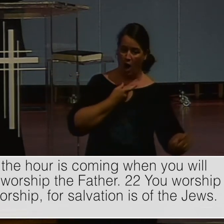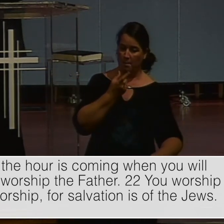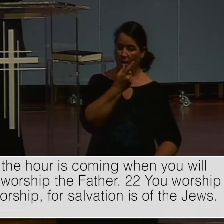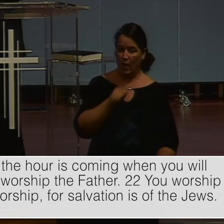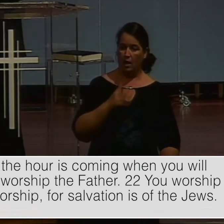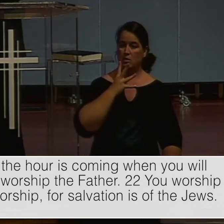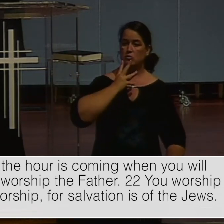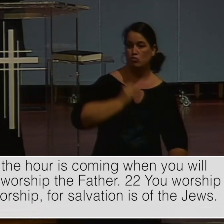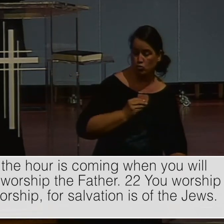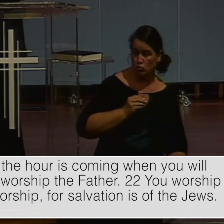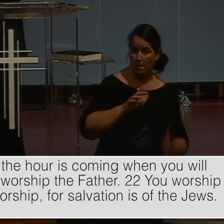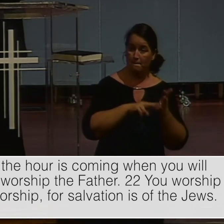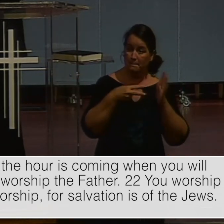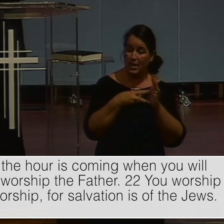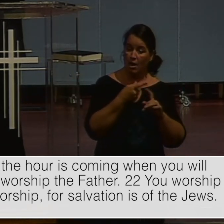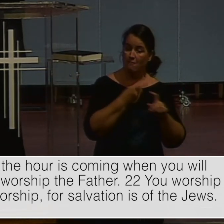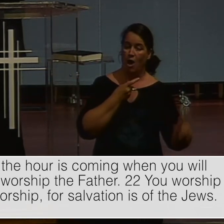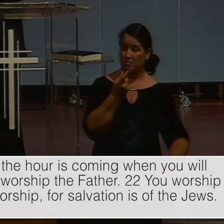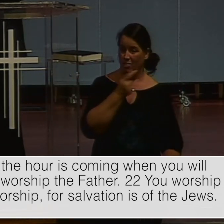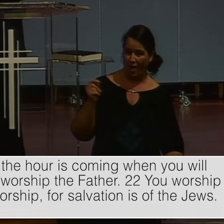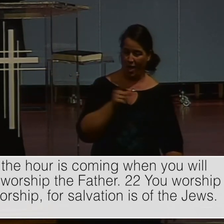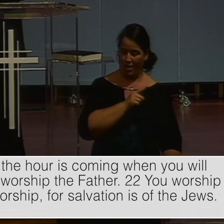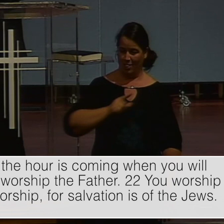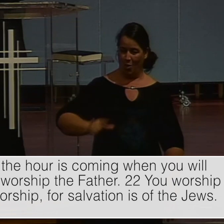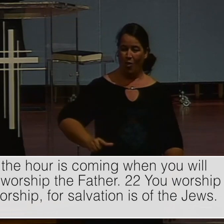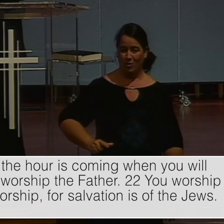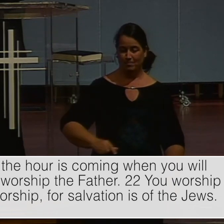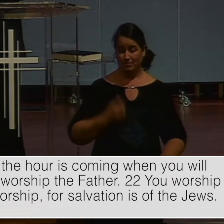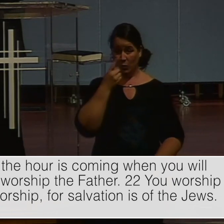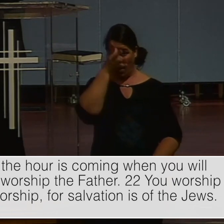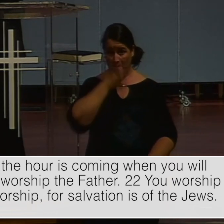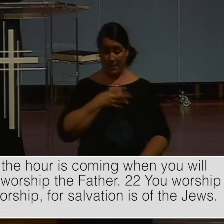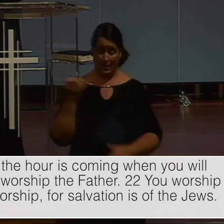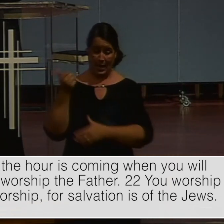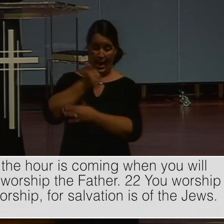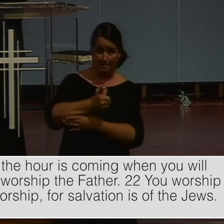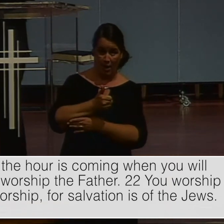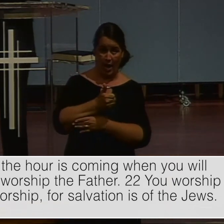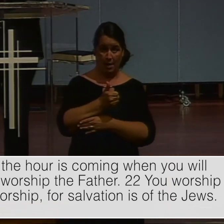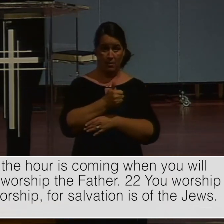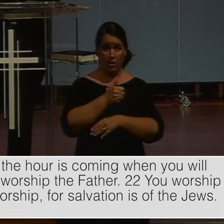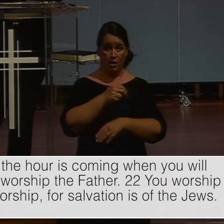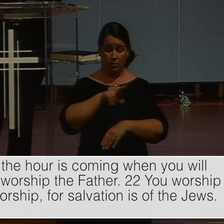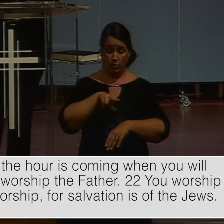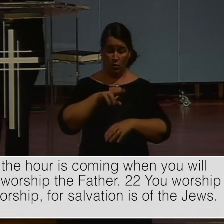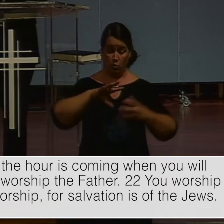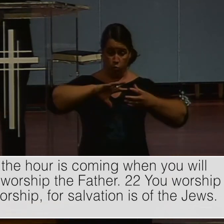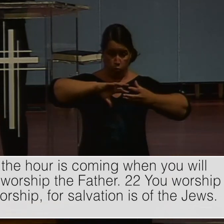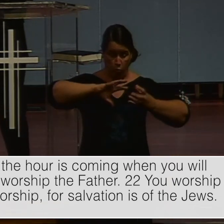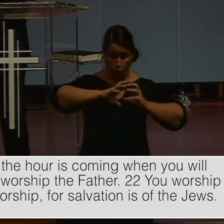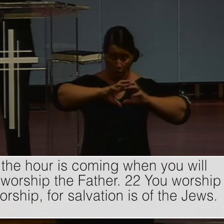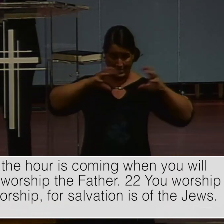Is of the Lord. The Lord. As Pastor Mark. Like to say. Call one man. Abraham. Through whom he made. One nation. The Jewish